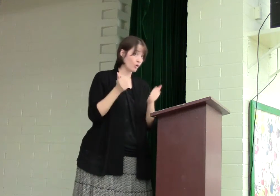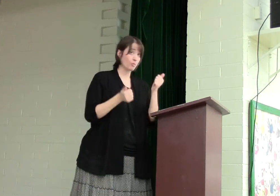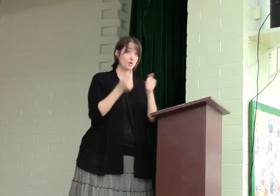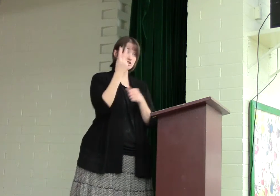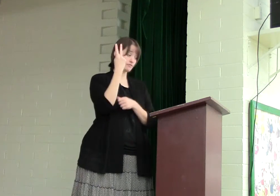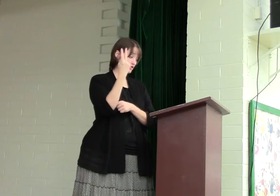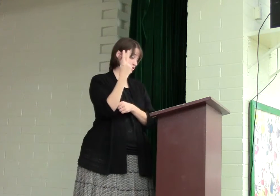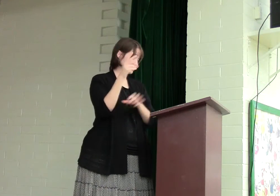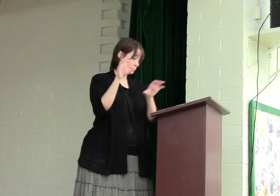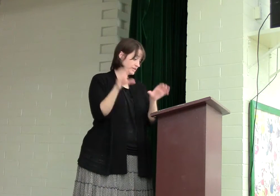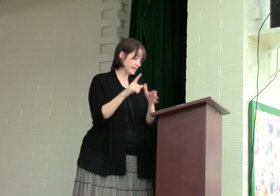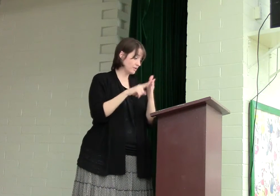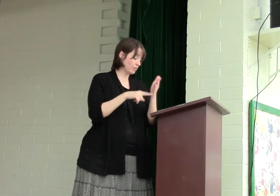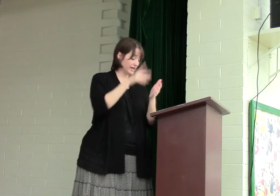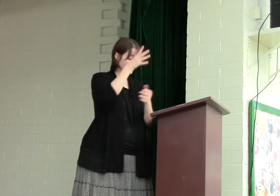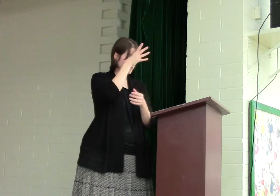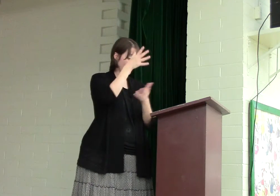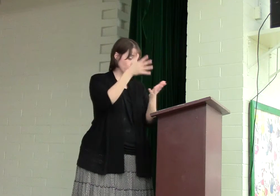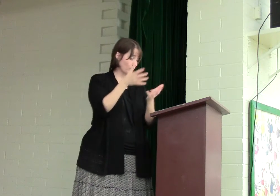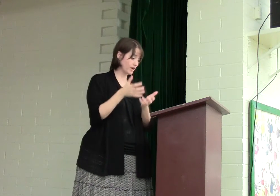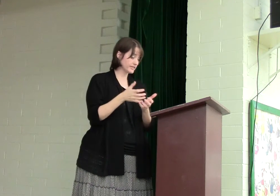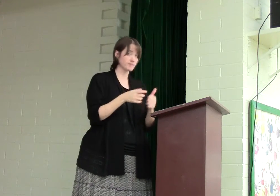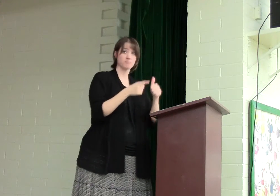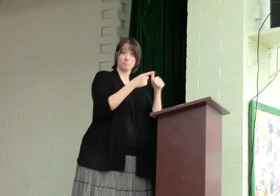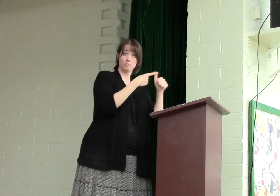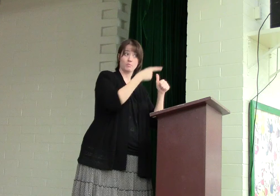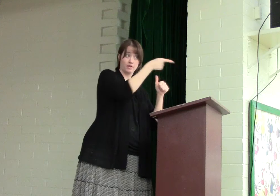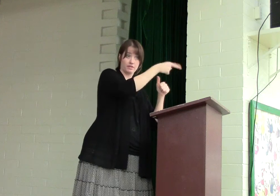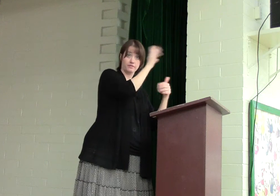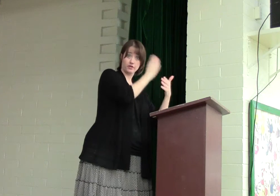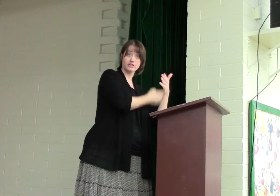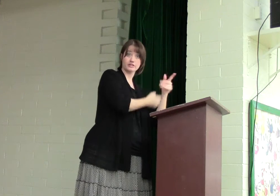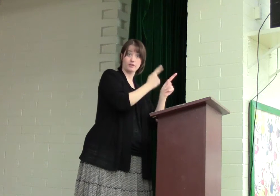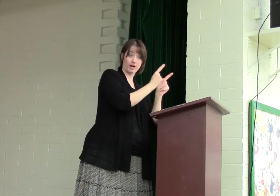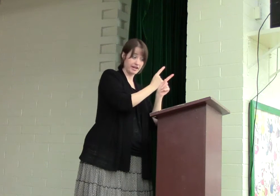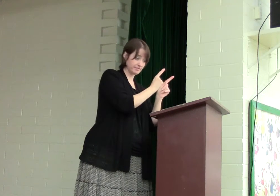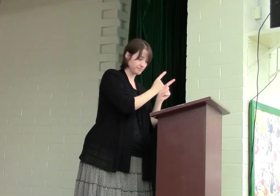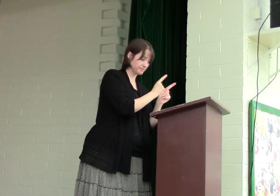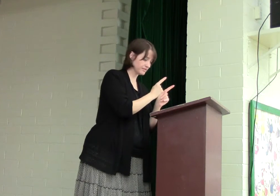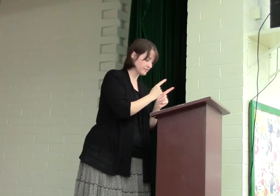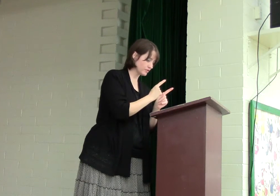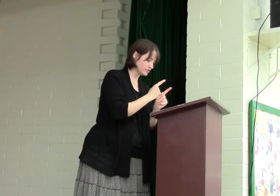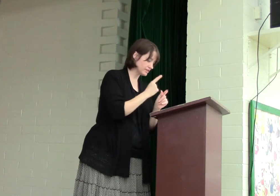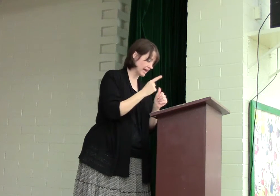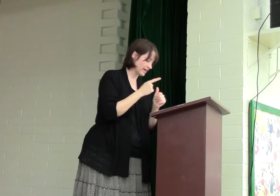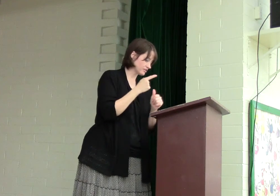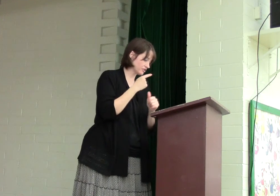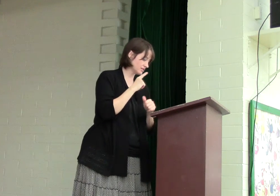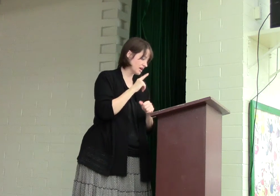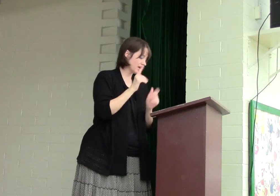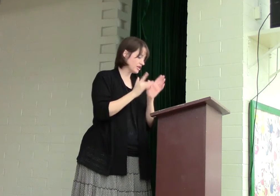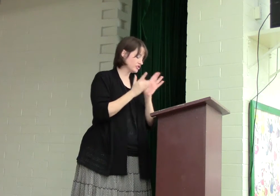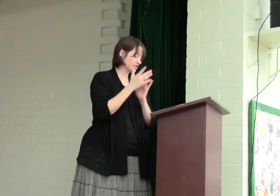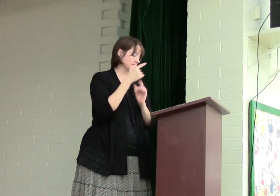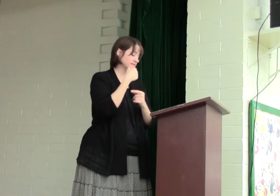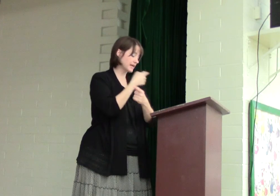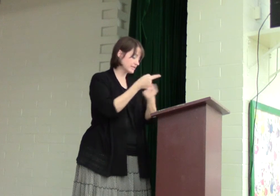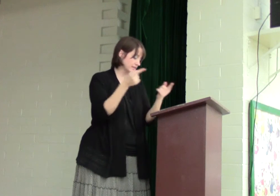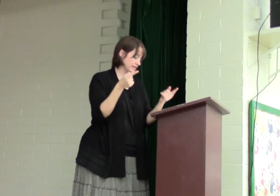Which of the two did what his father wanted? The first son, right? The first they answered. Jesus said to them,